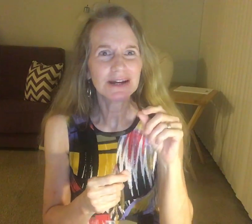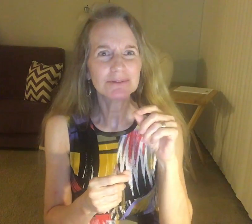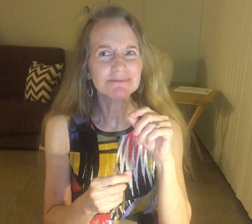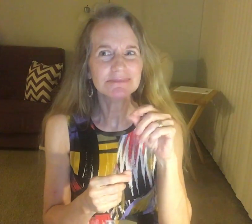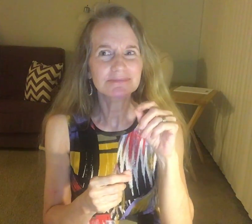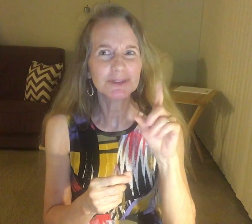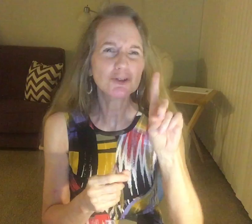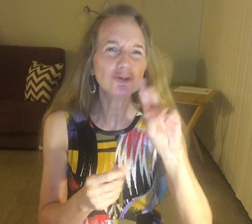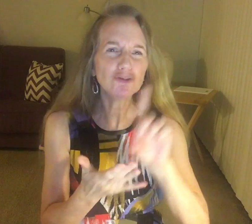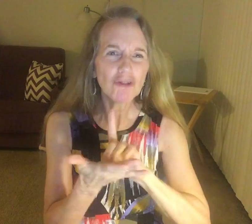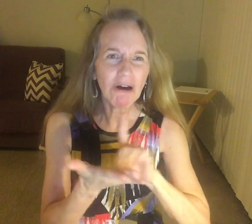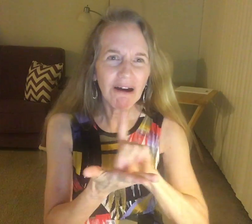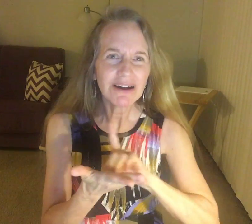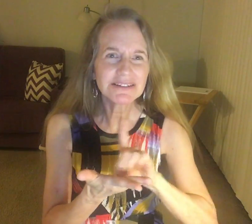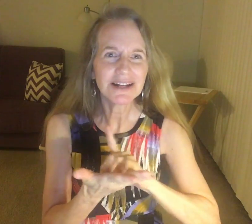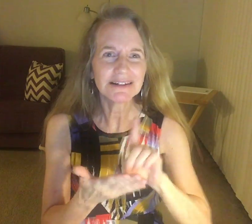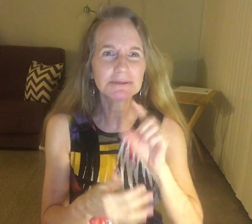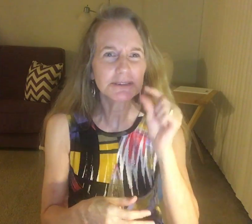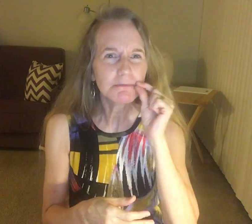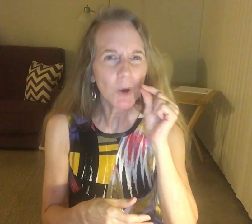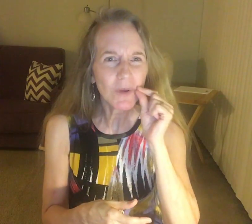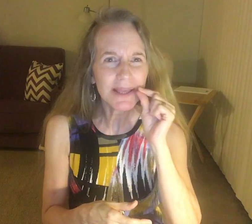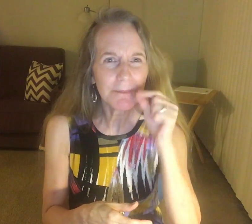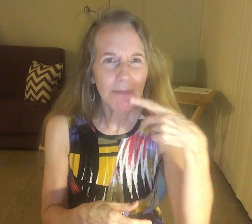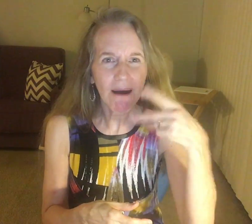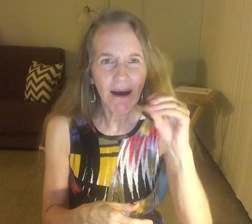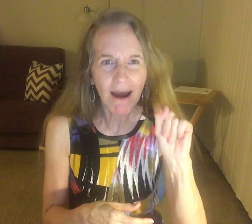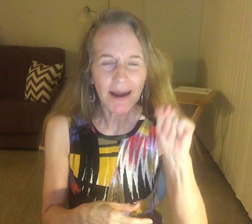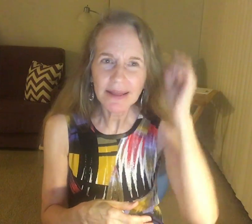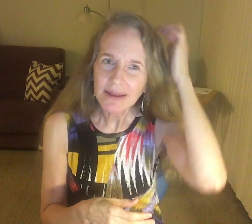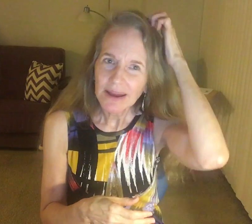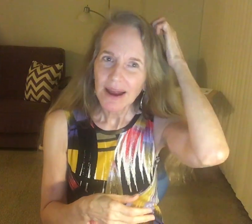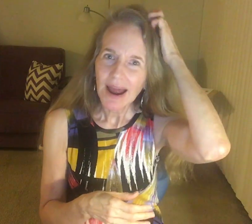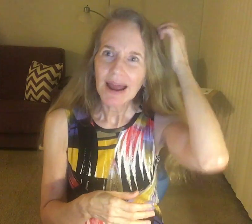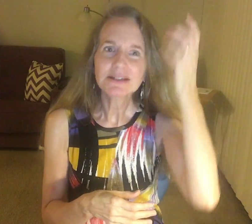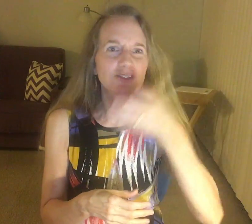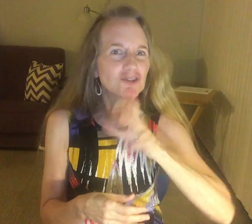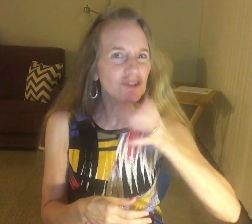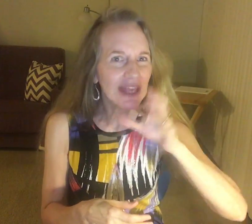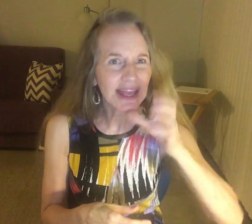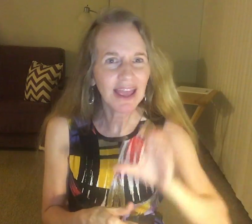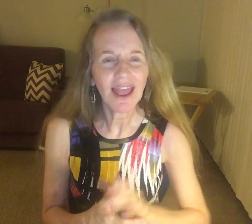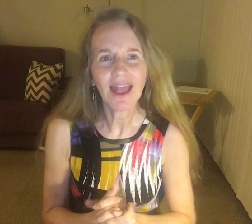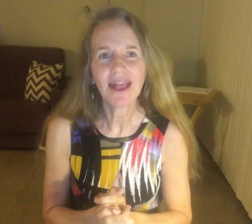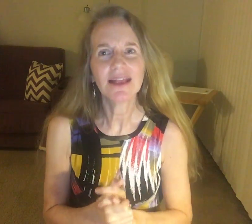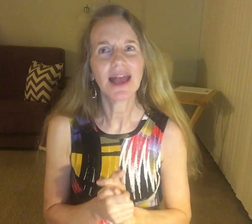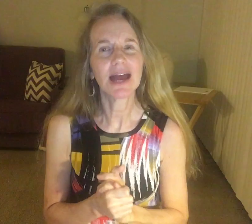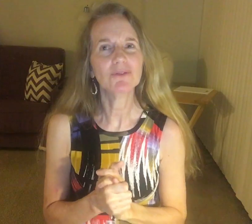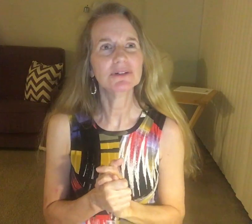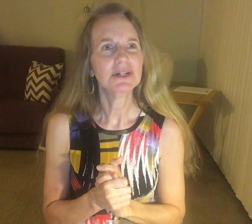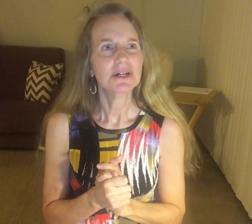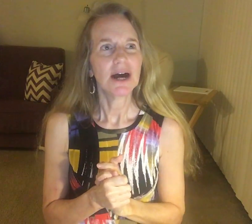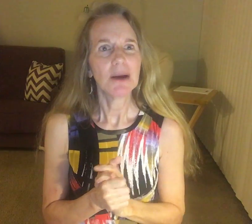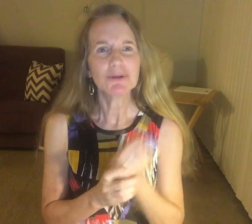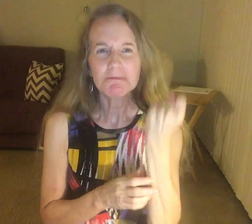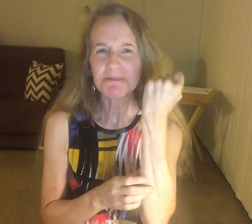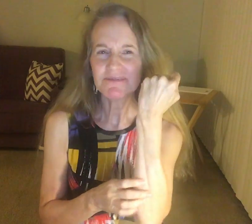and was walking on the smokey pot. And And was drinking. And I I was being